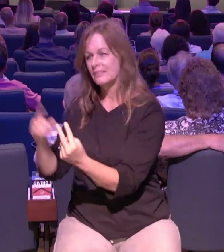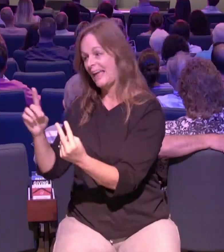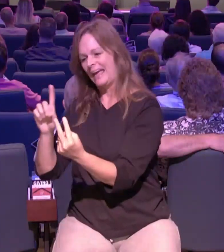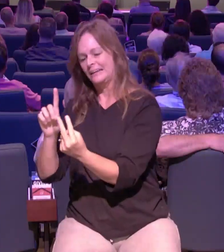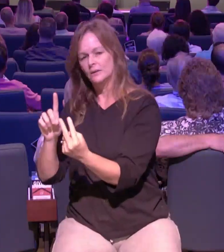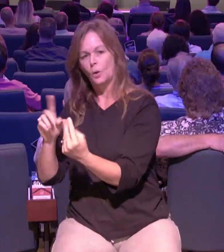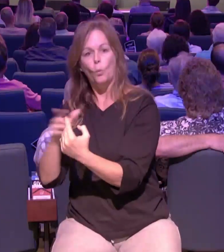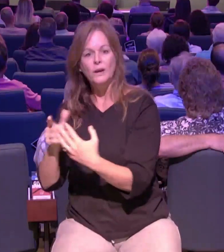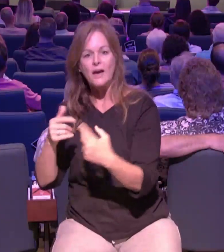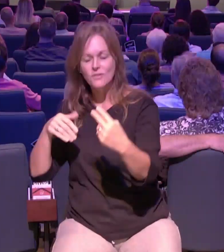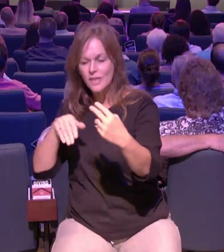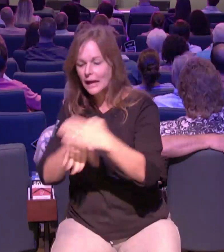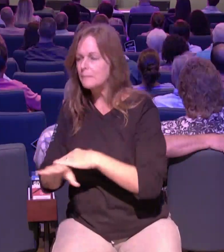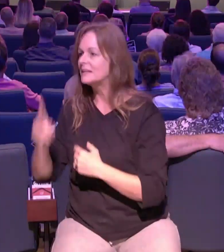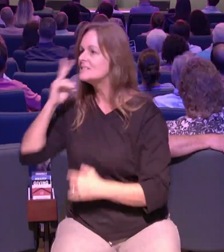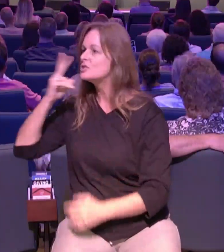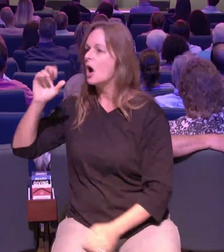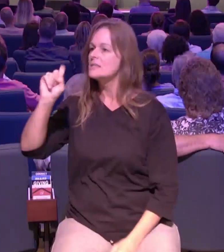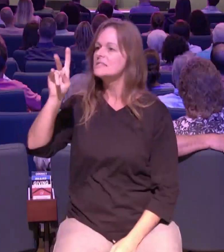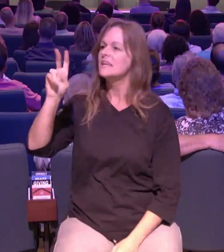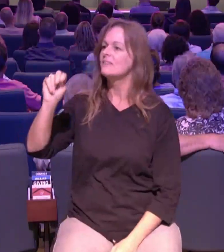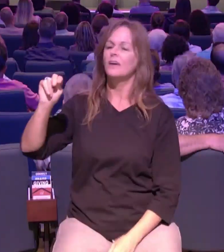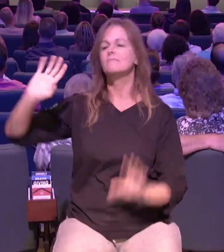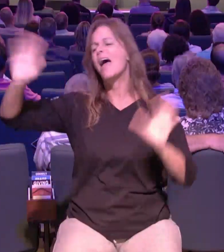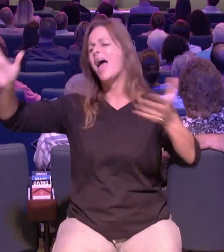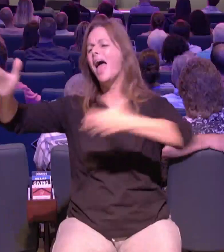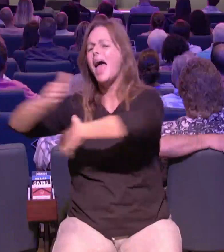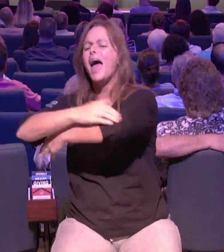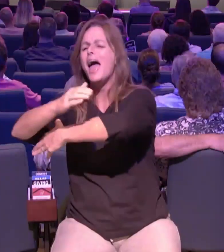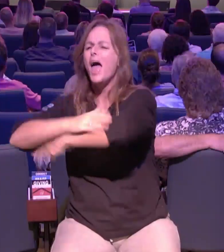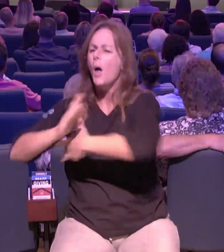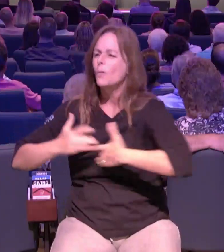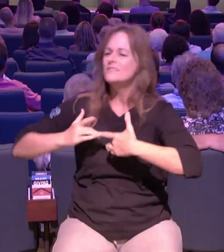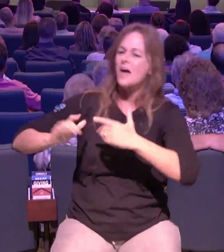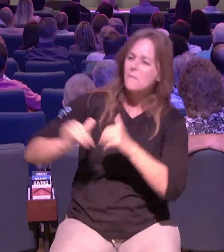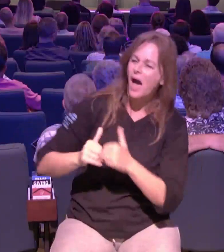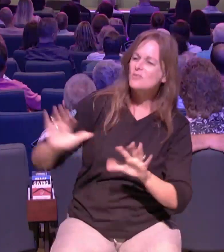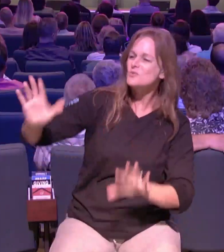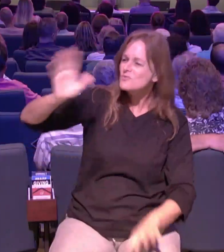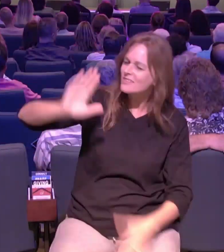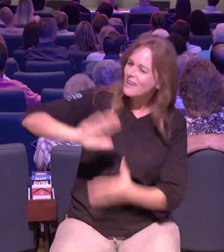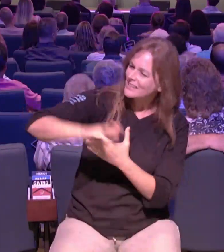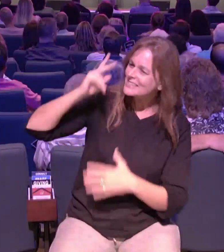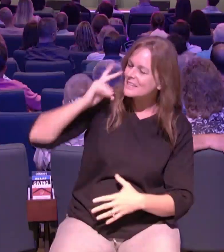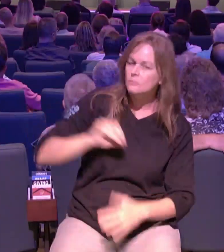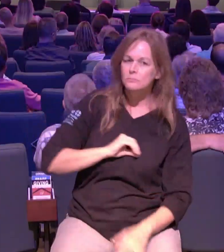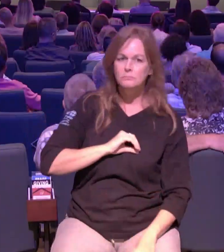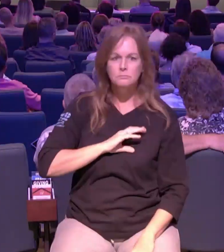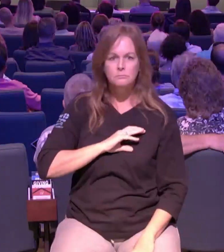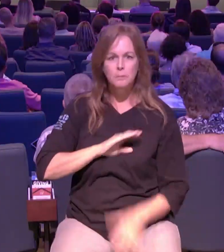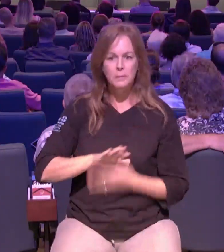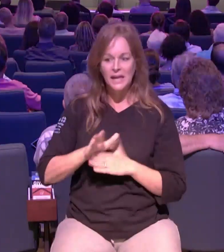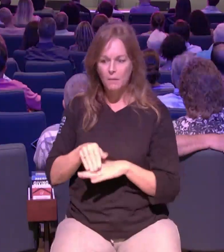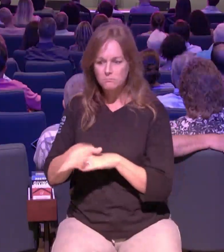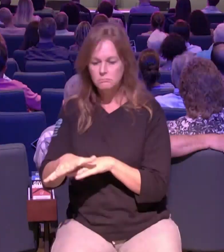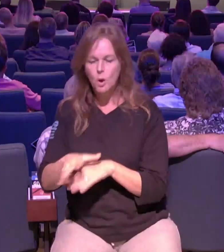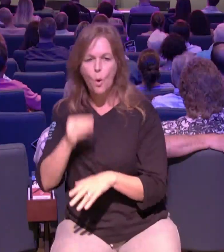time they see steven back there steven gives him a hug steven loves on him steven you've made it home for them i love that our